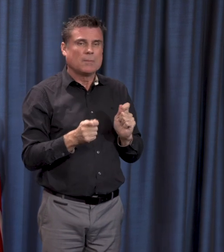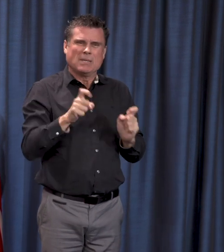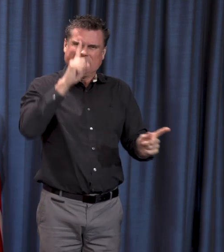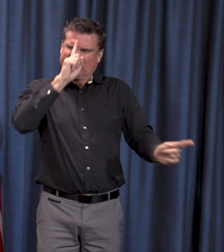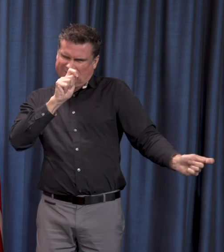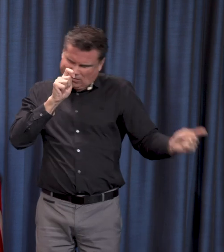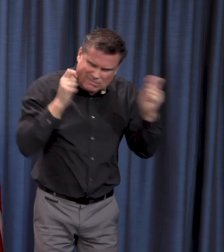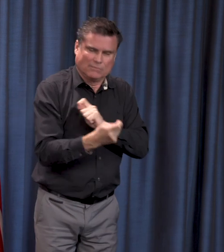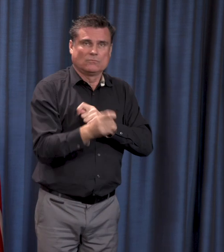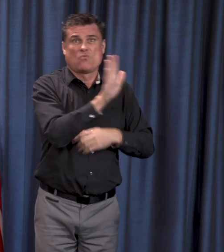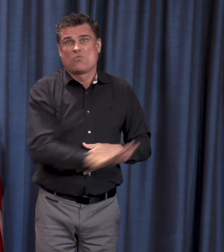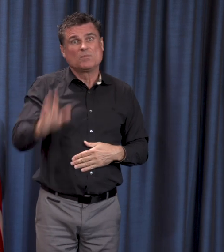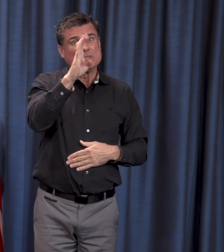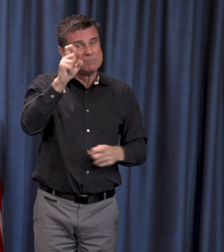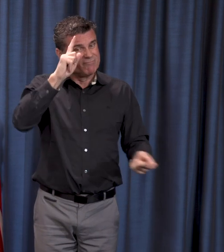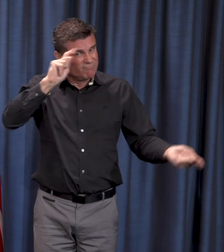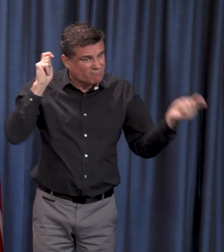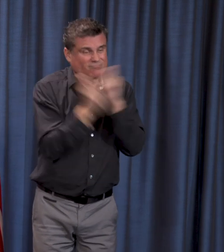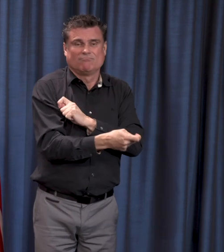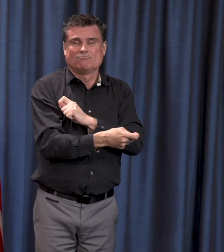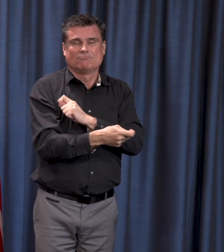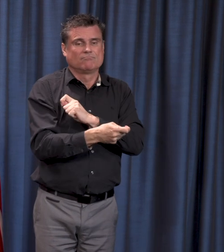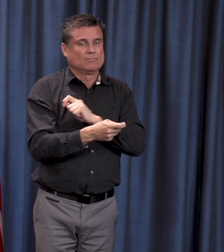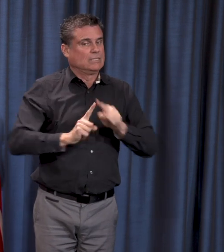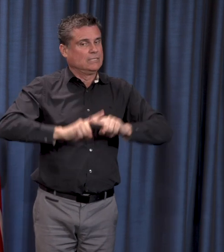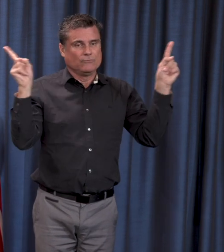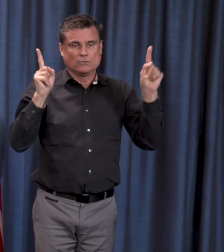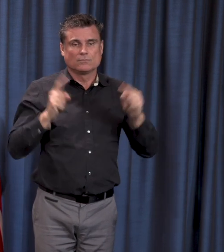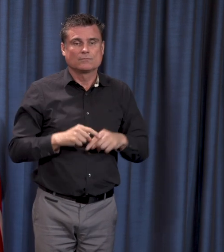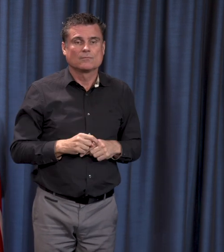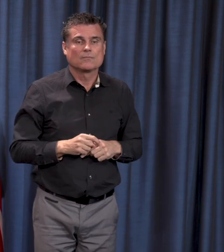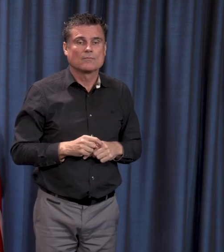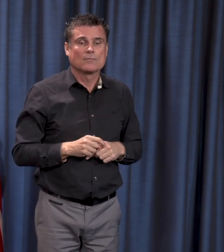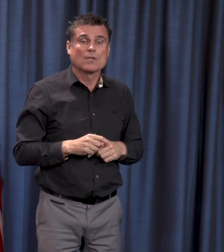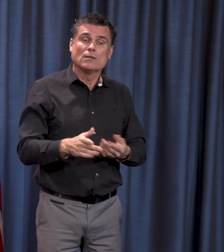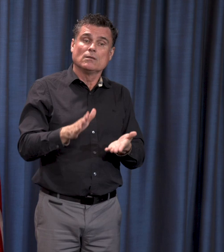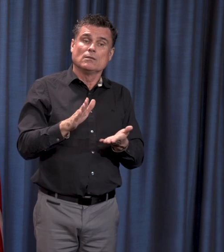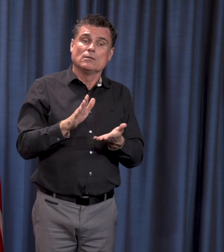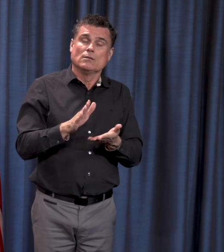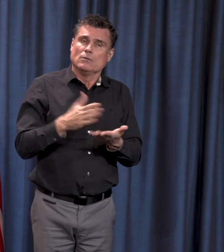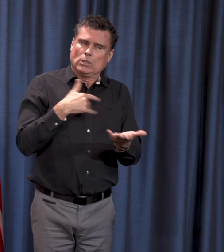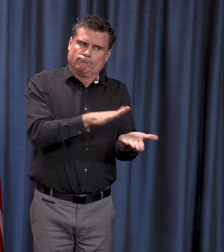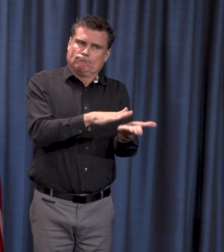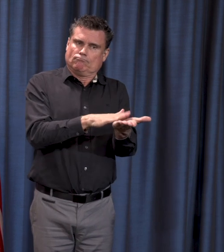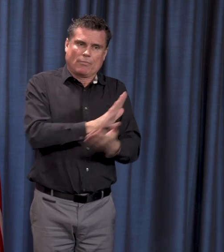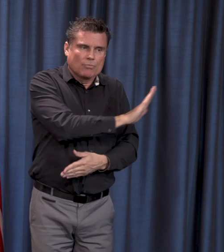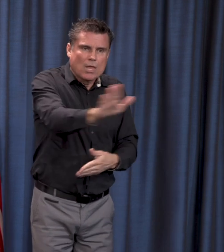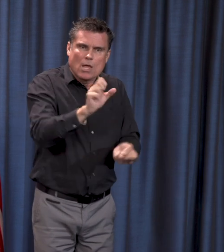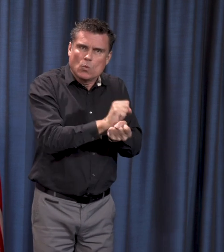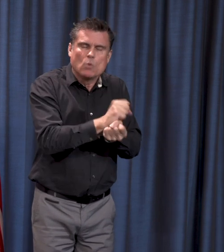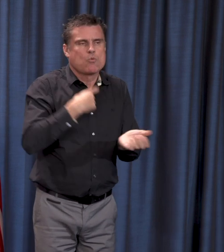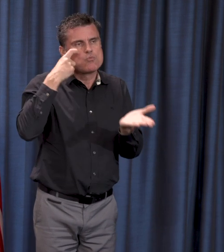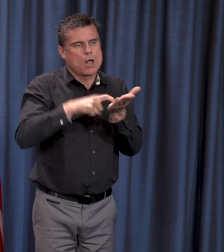It's been committed 100% both on the part of their members and on the part of their residents they serve. And I'd like to recognize that